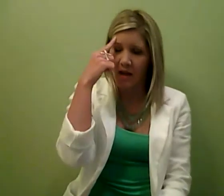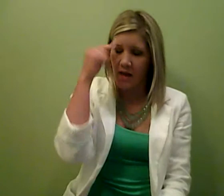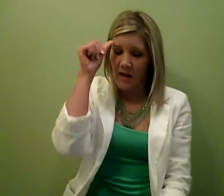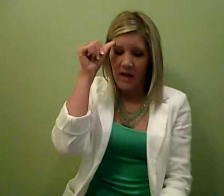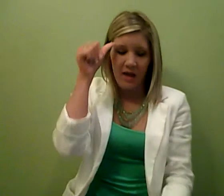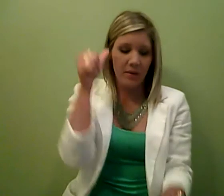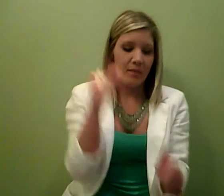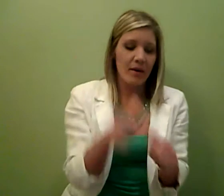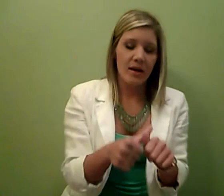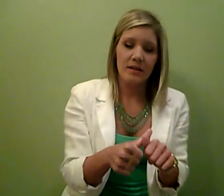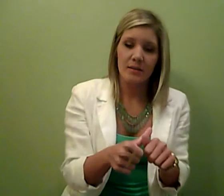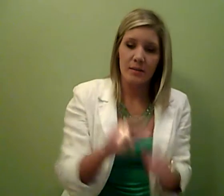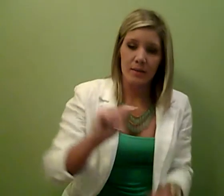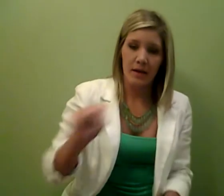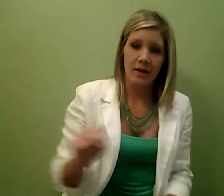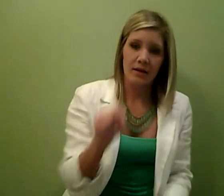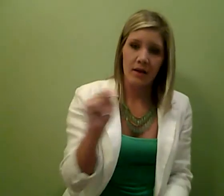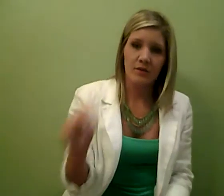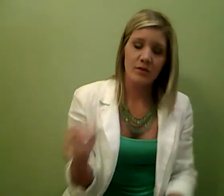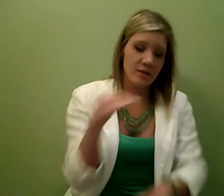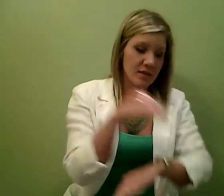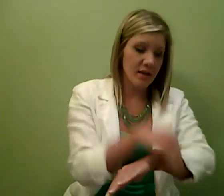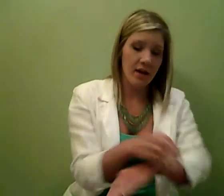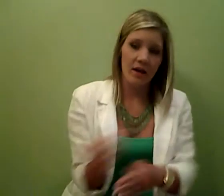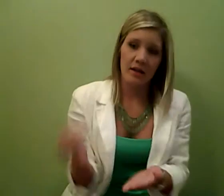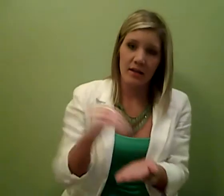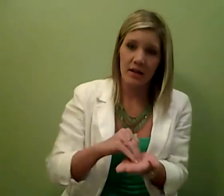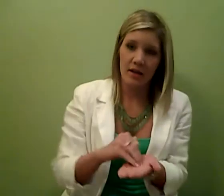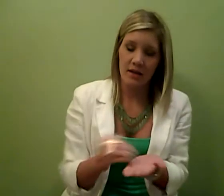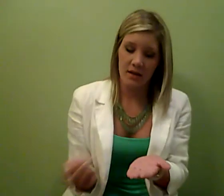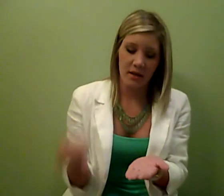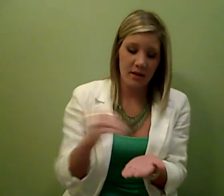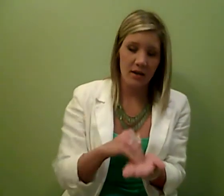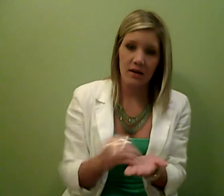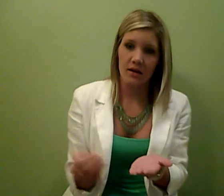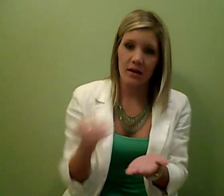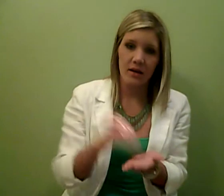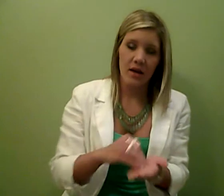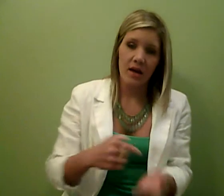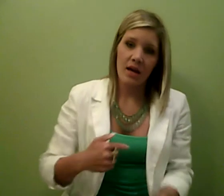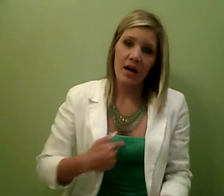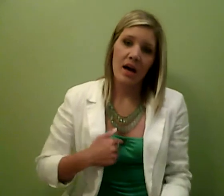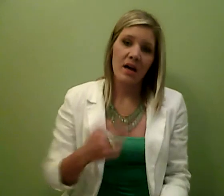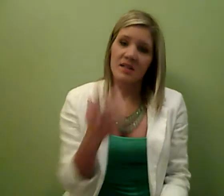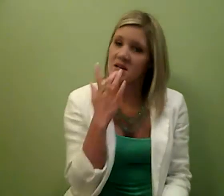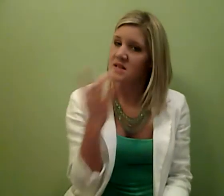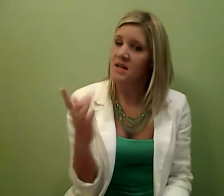And my mind plays back that Tuesday night again and again and again And I'd taste that